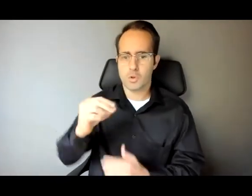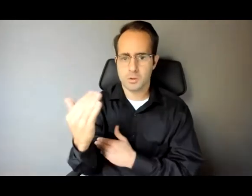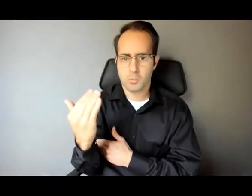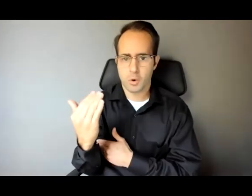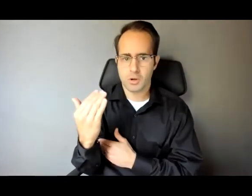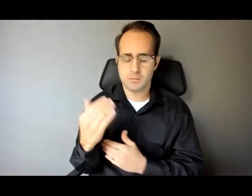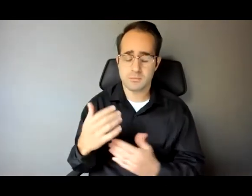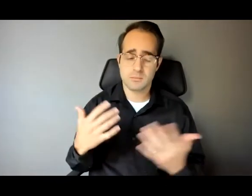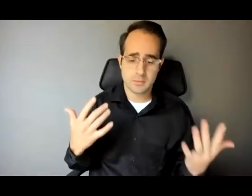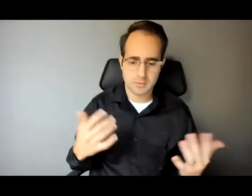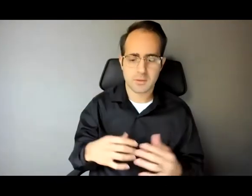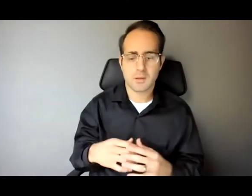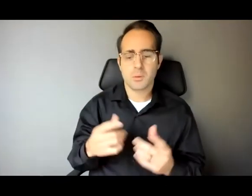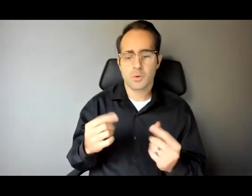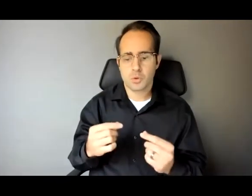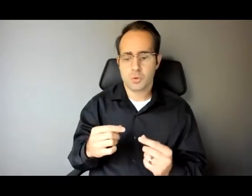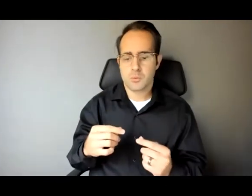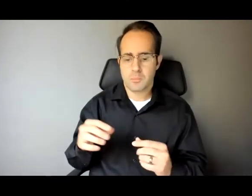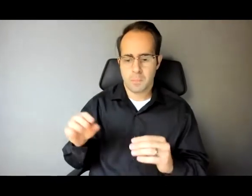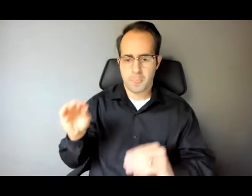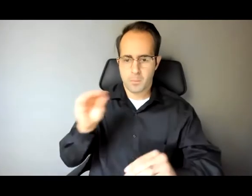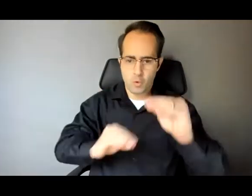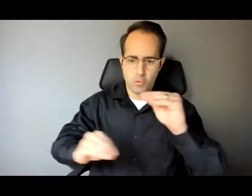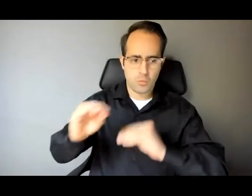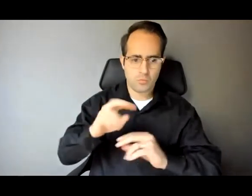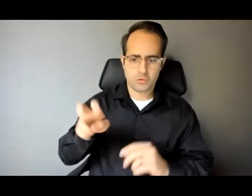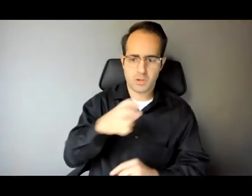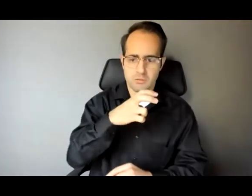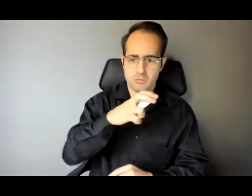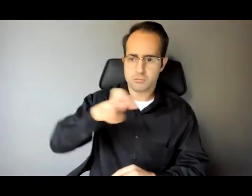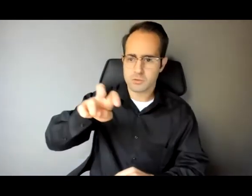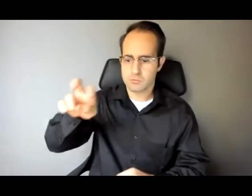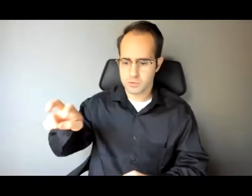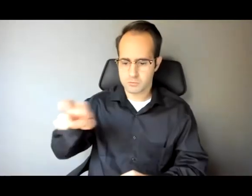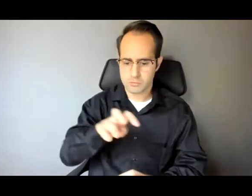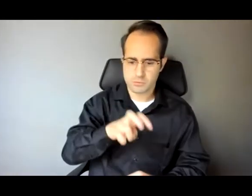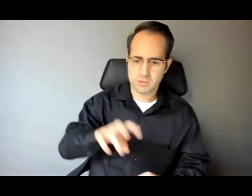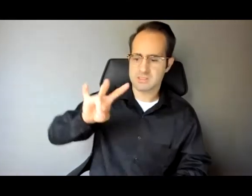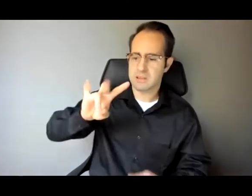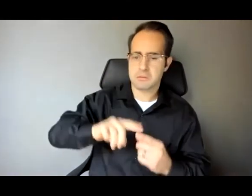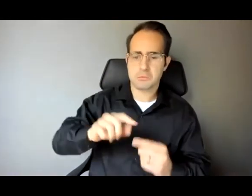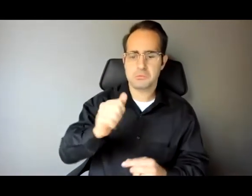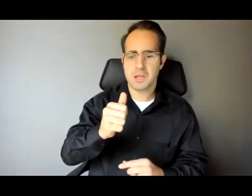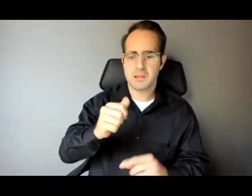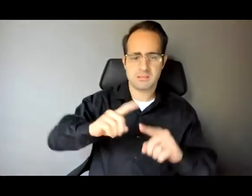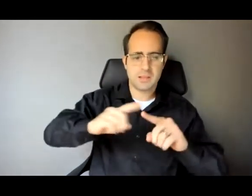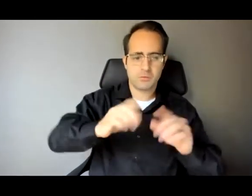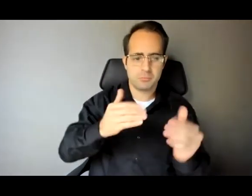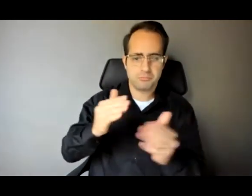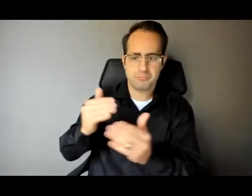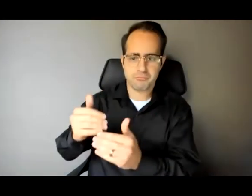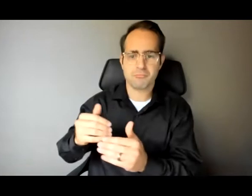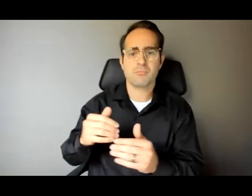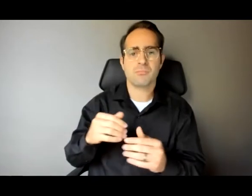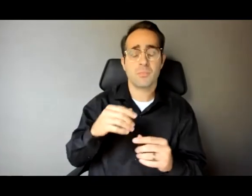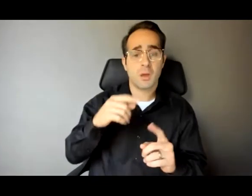They'd move you through seven to 10 cells between Rikers and the courts on a court day, a process intended clearly